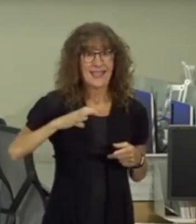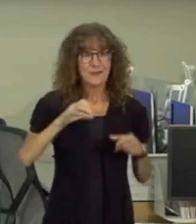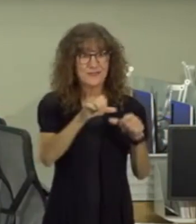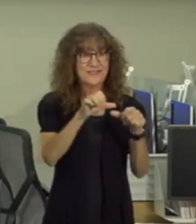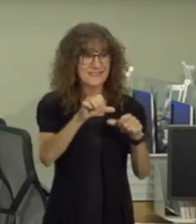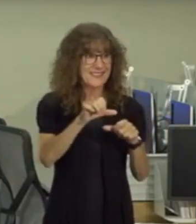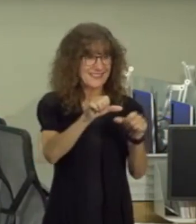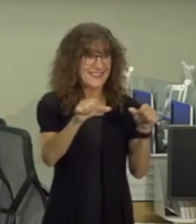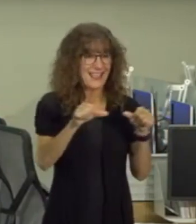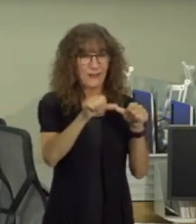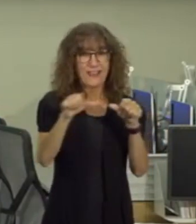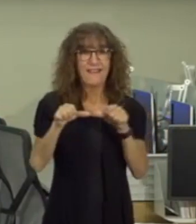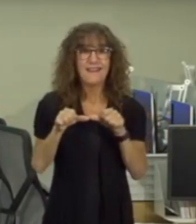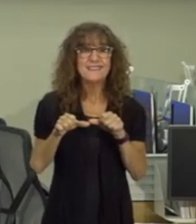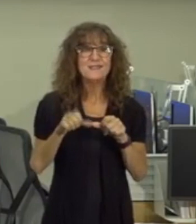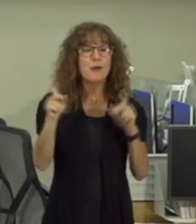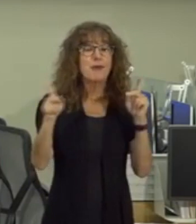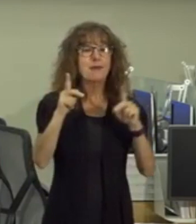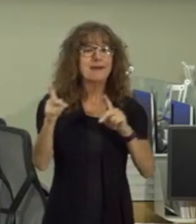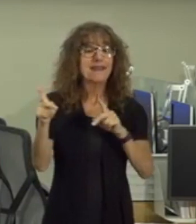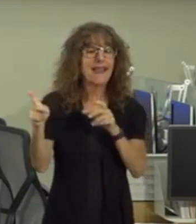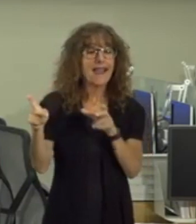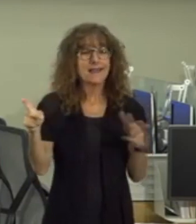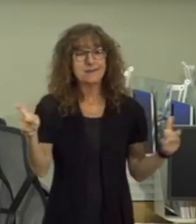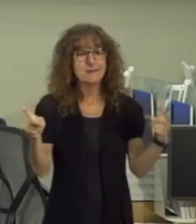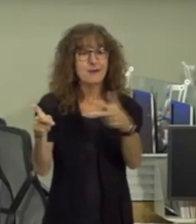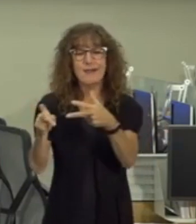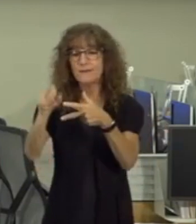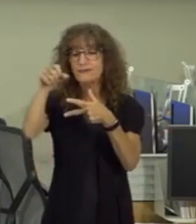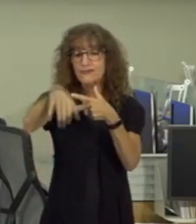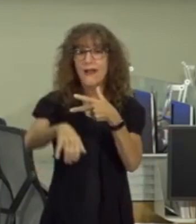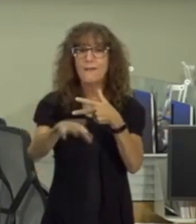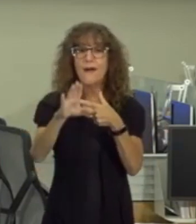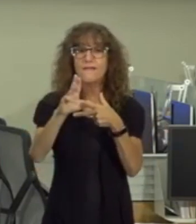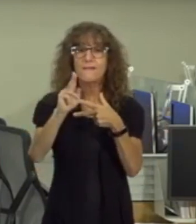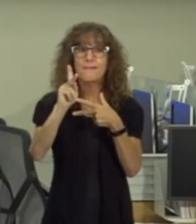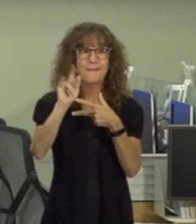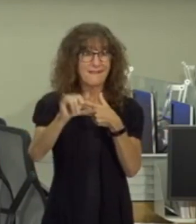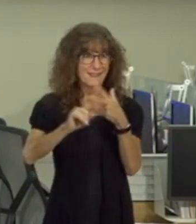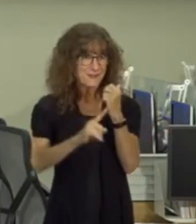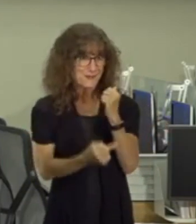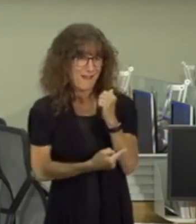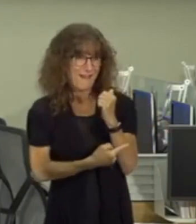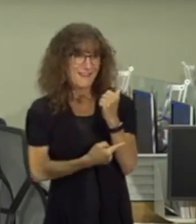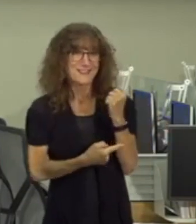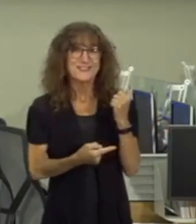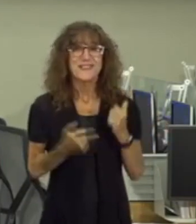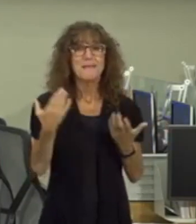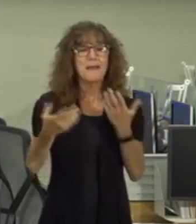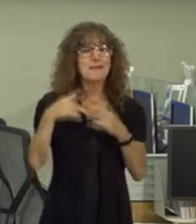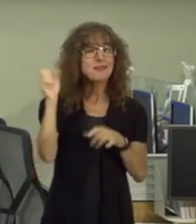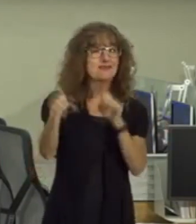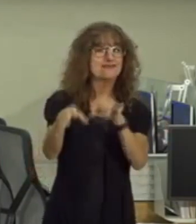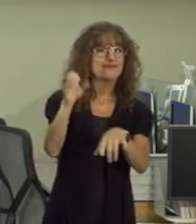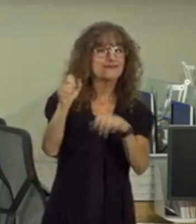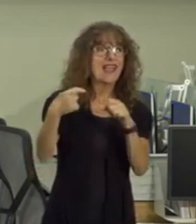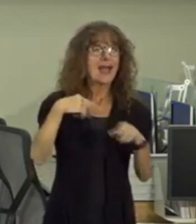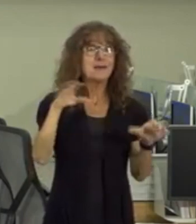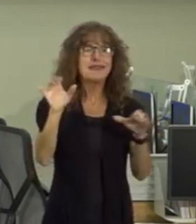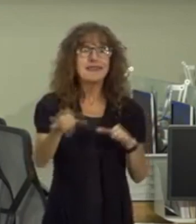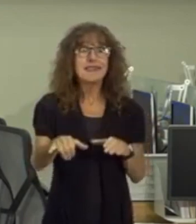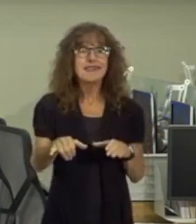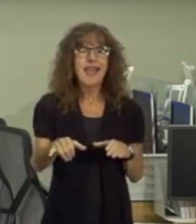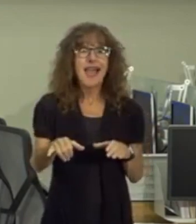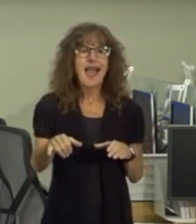county allowing residents to stop by and drop off bulky trash items that they need to dispose of and we did that